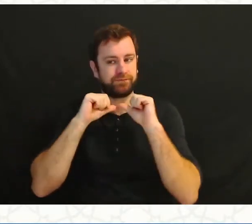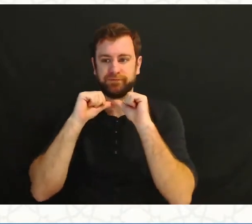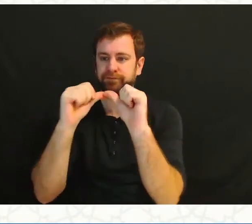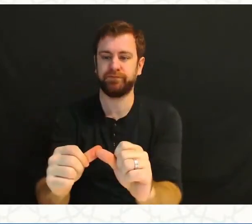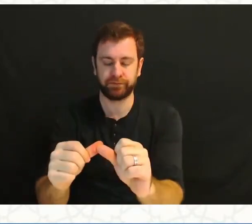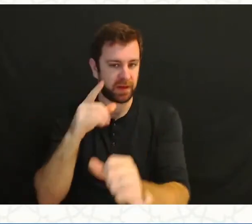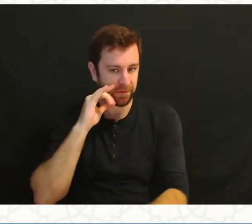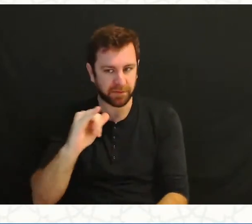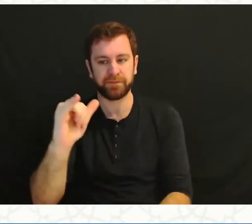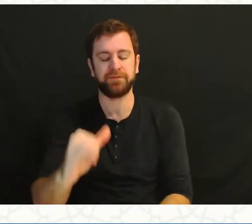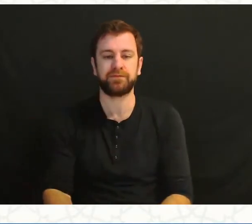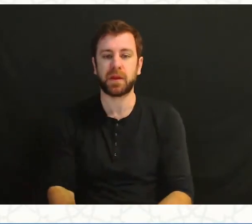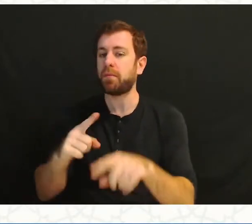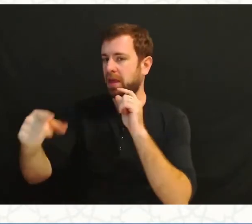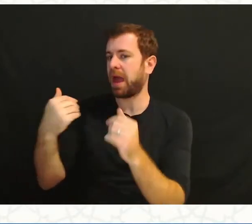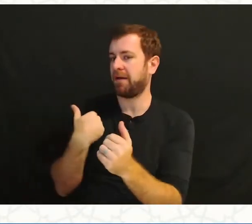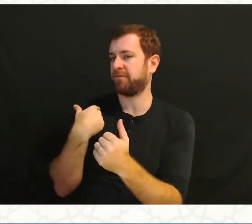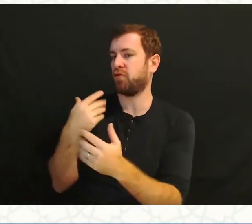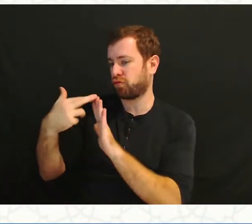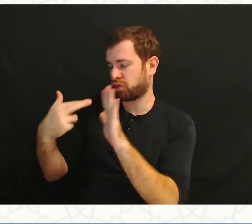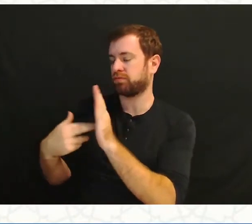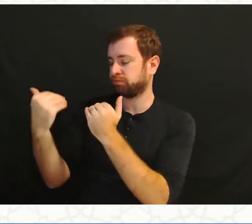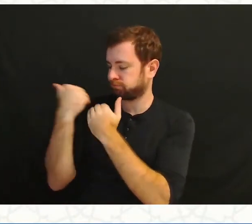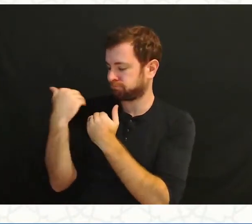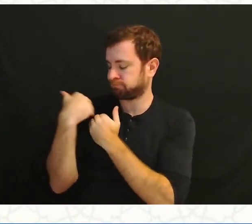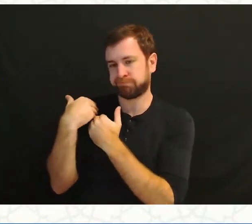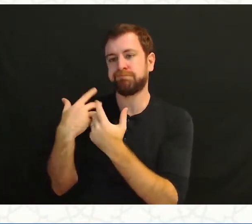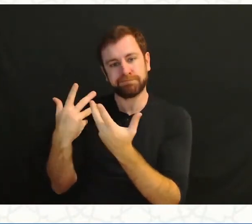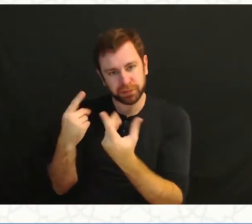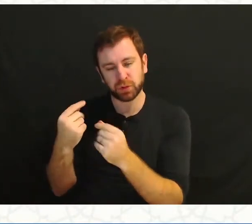But there are certain conditions. And the verses continue.